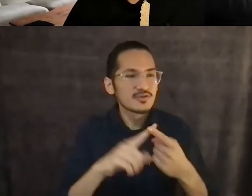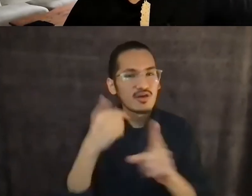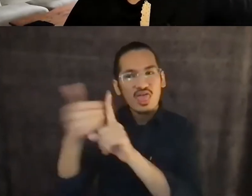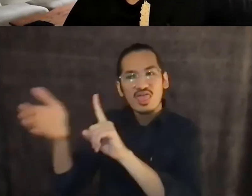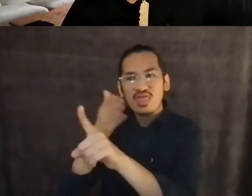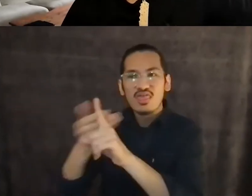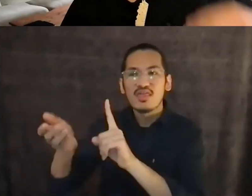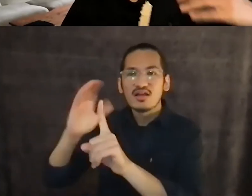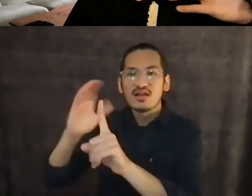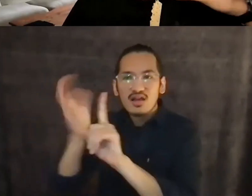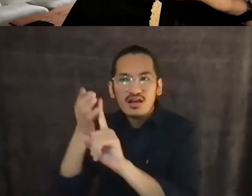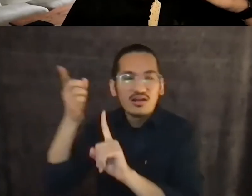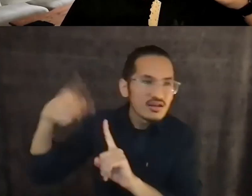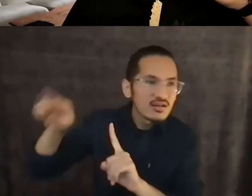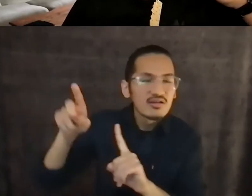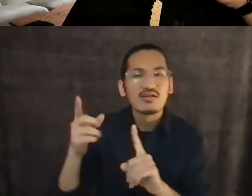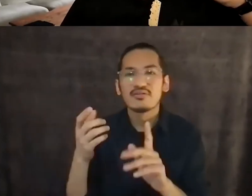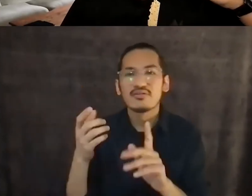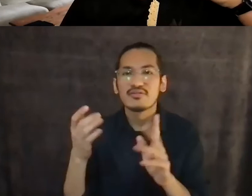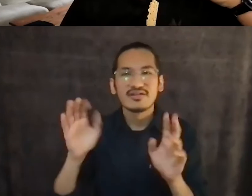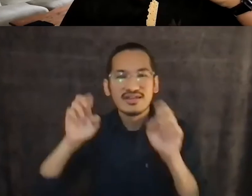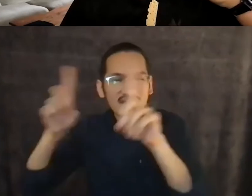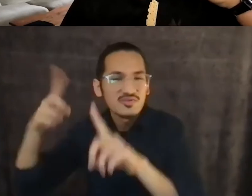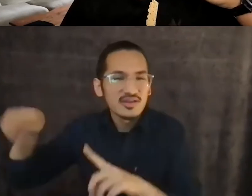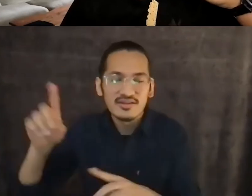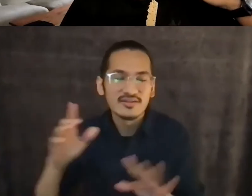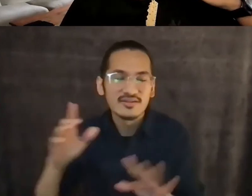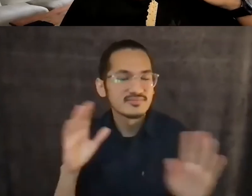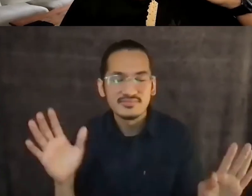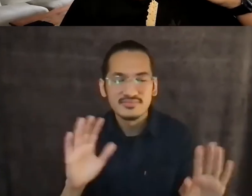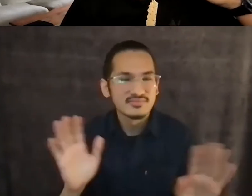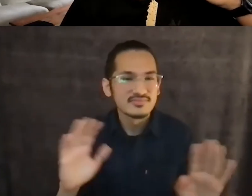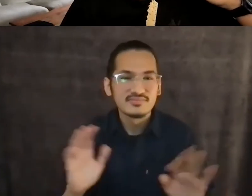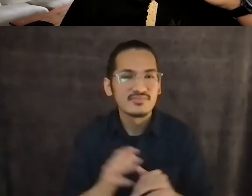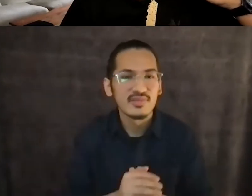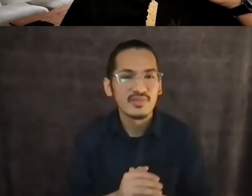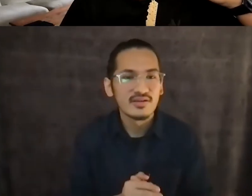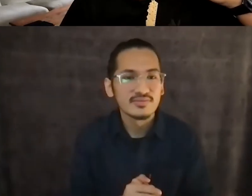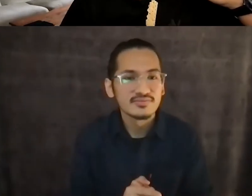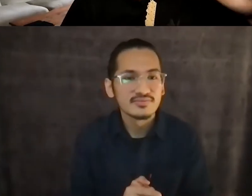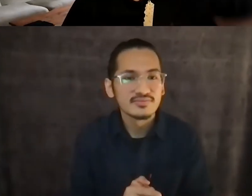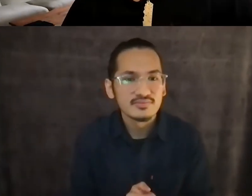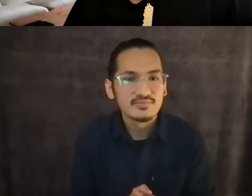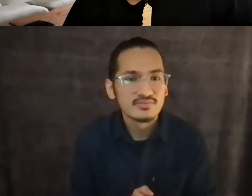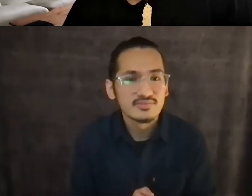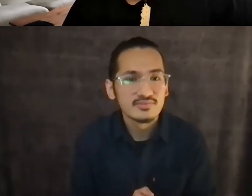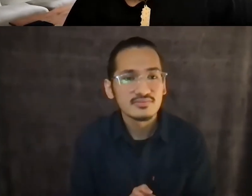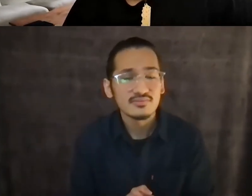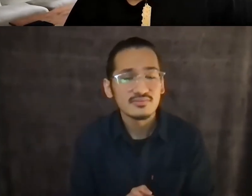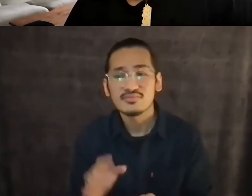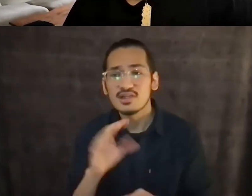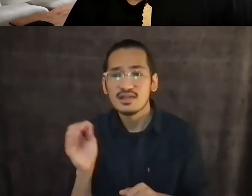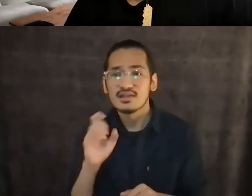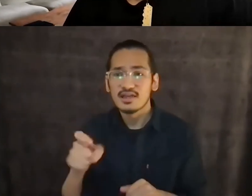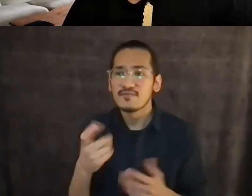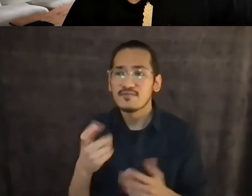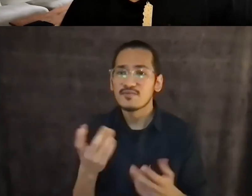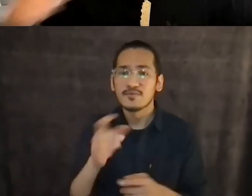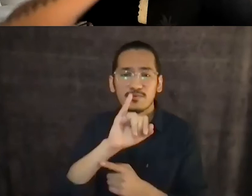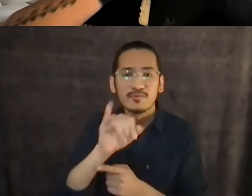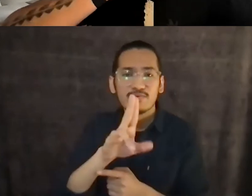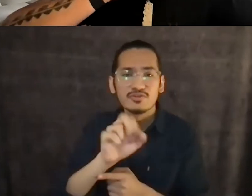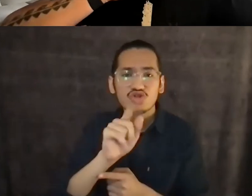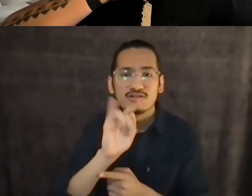convince folks who you know like but and to have a strong discernment of who your people are like you know to buy a